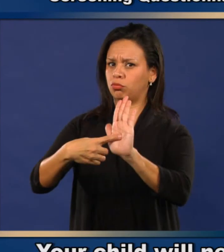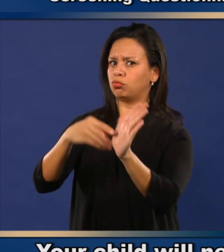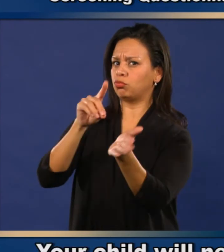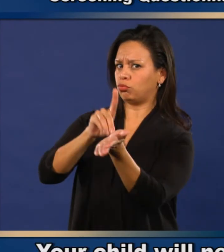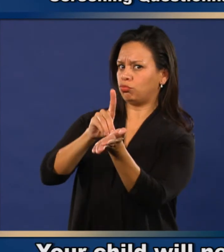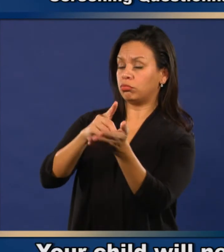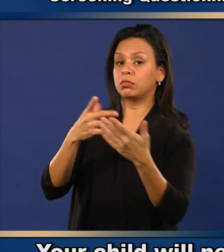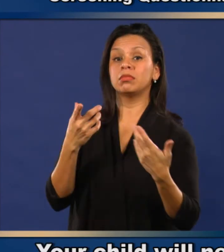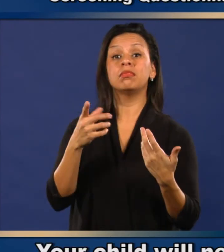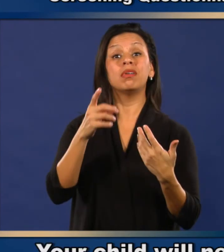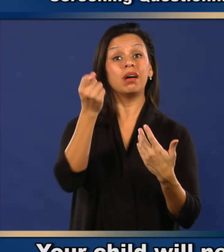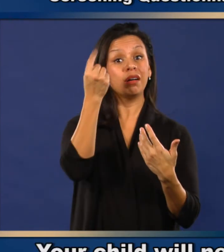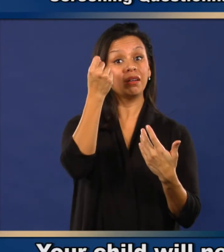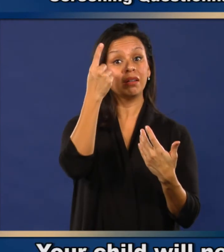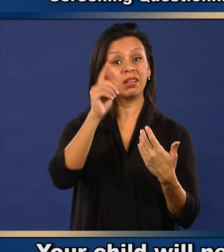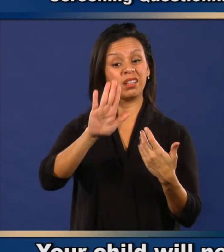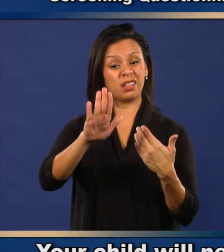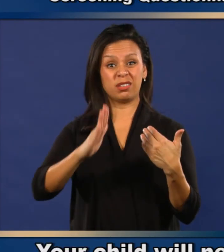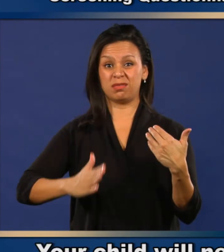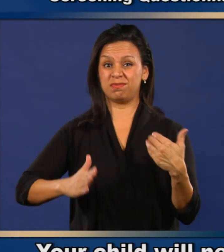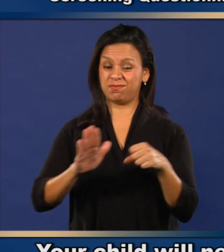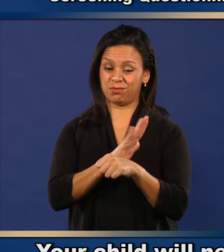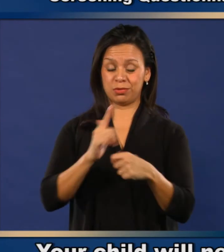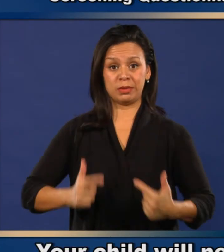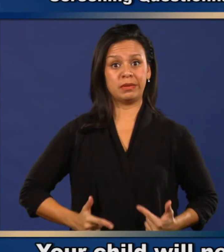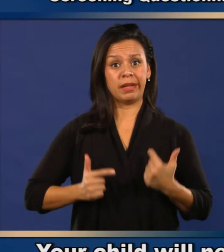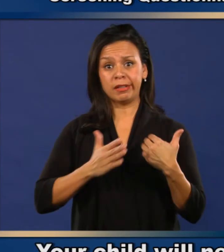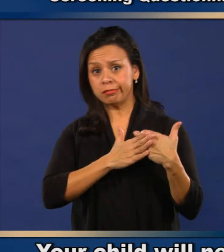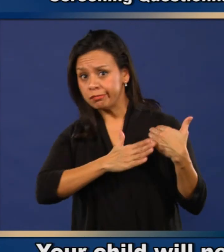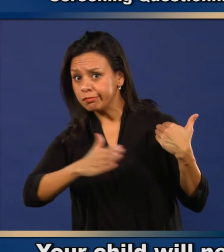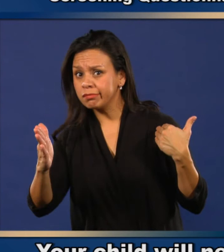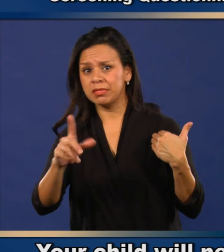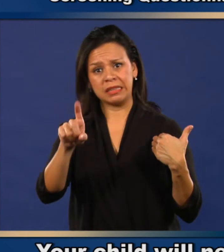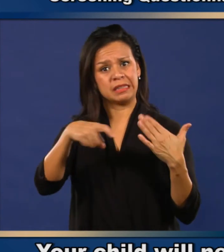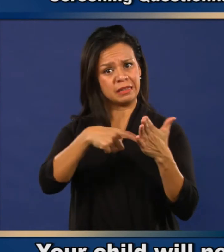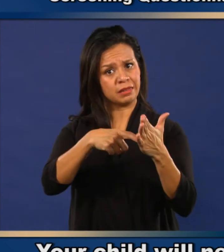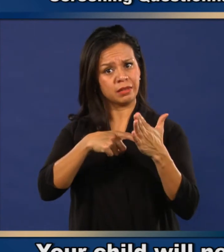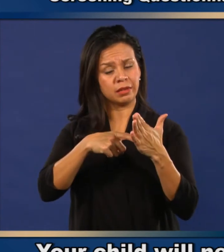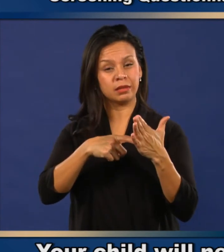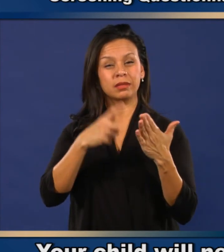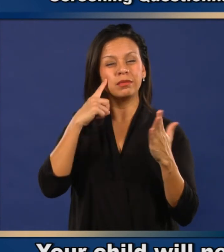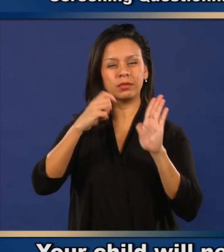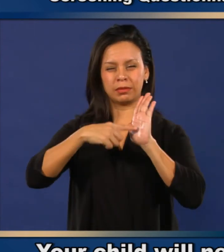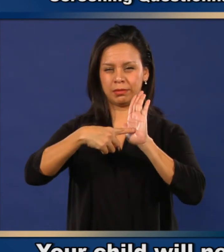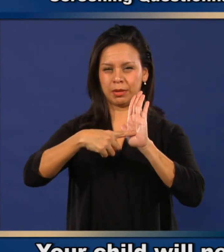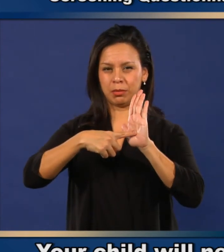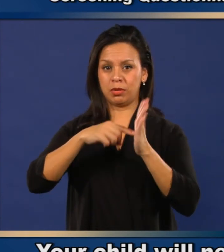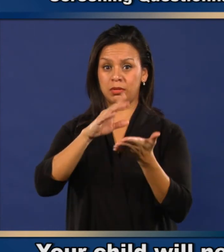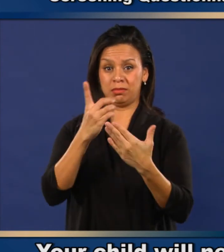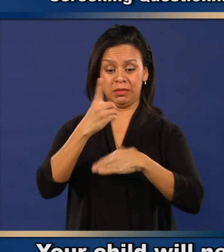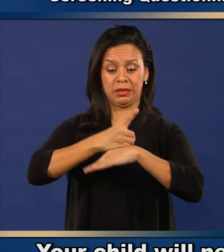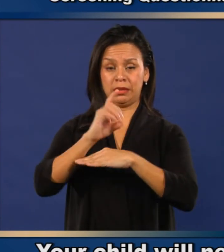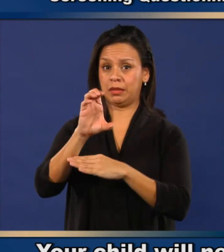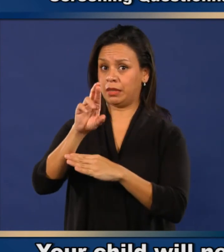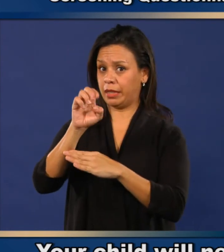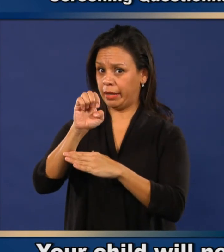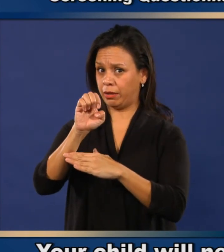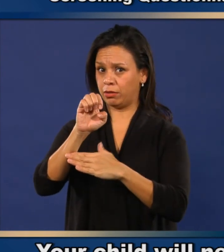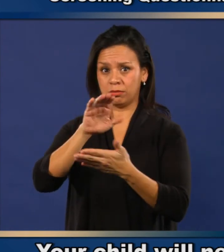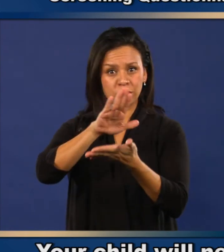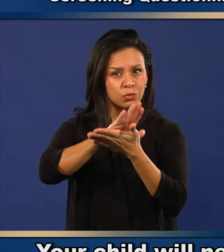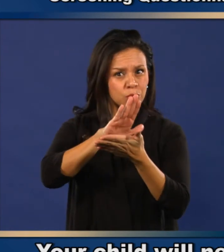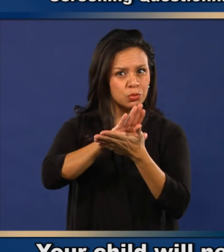Your child will need this important document for the rest of his or her life, to enter daycare or school,